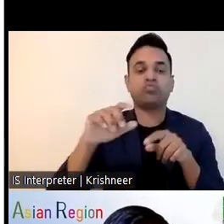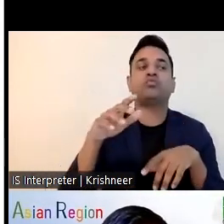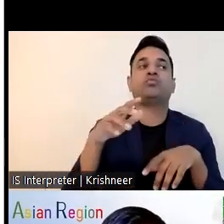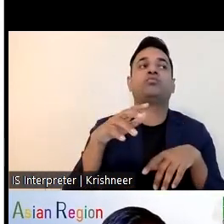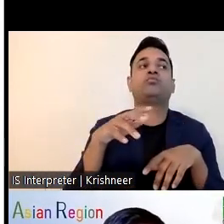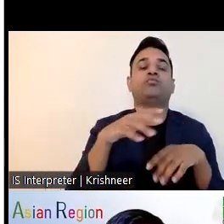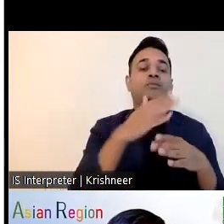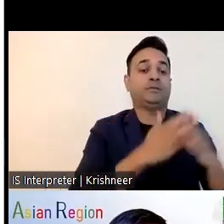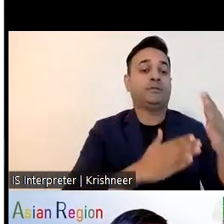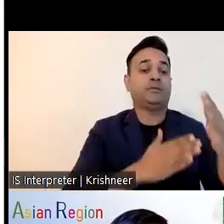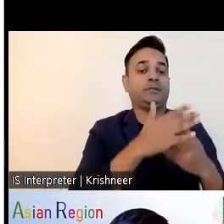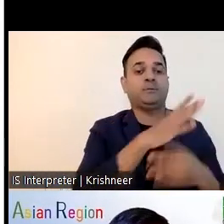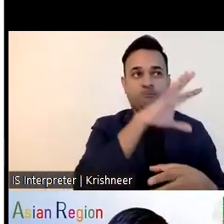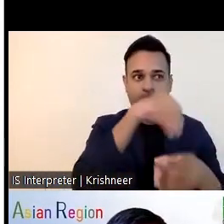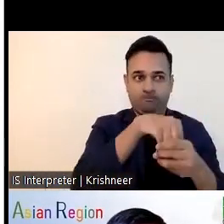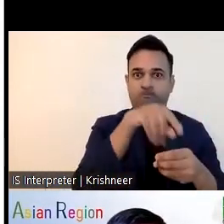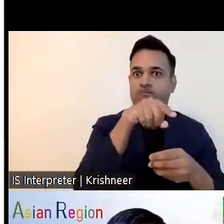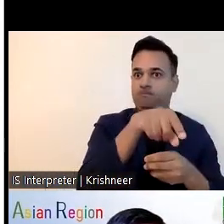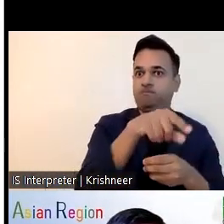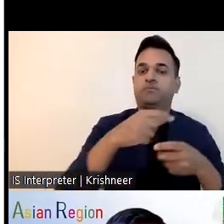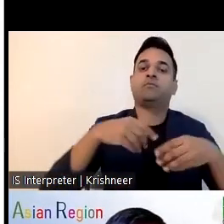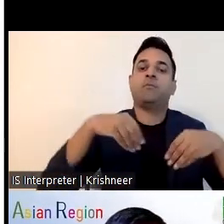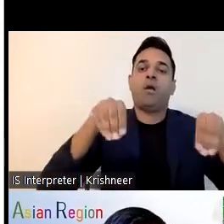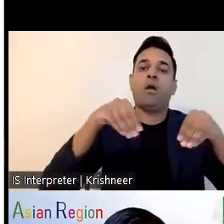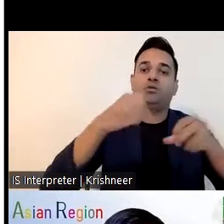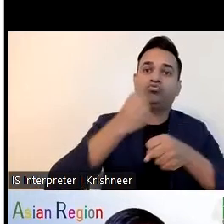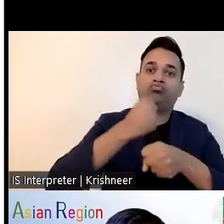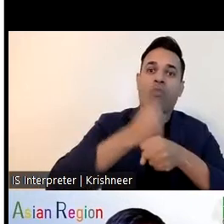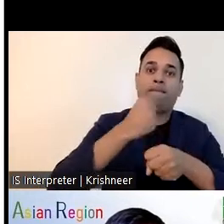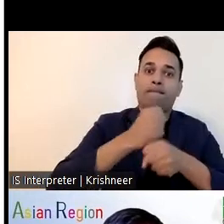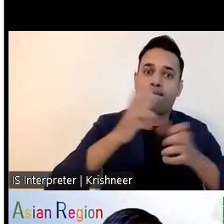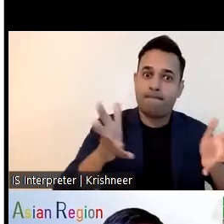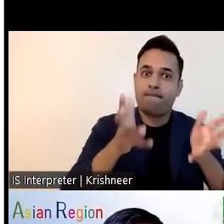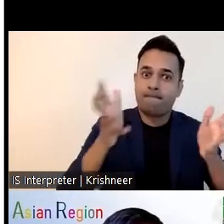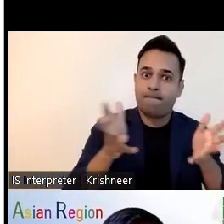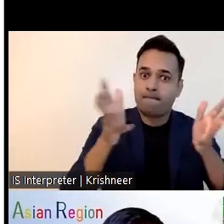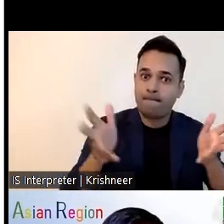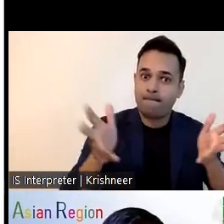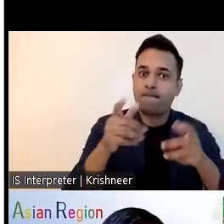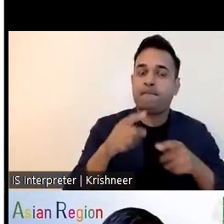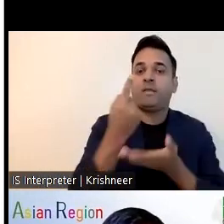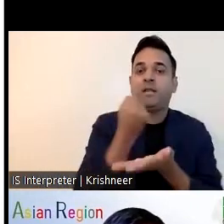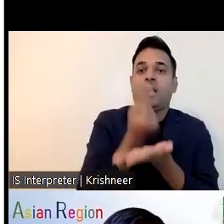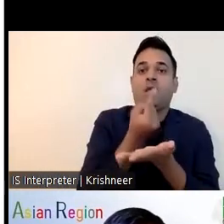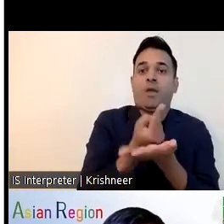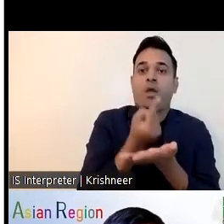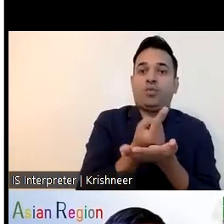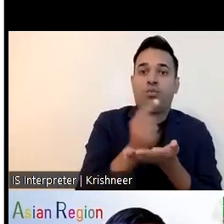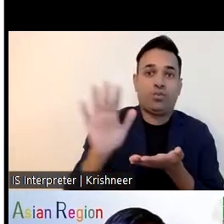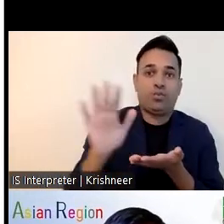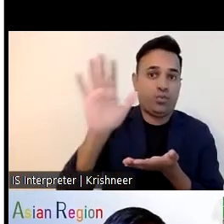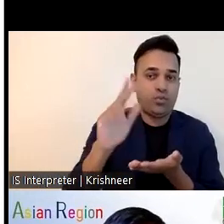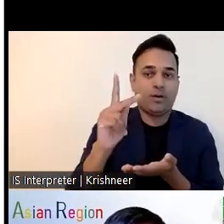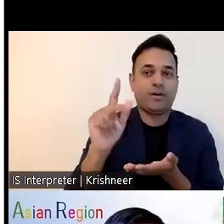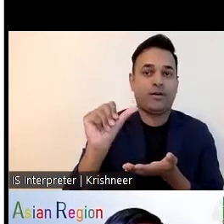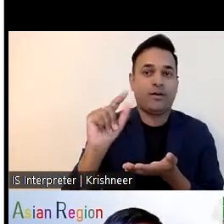association nepal uh the federation nepal etc have been running on the job training and other vocational training to make the